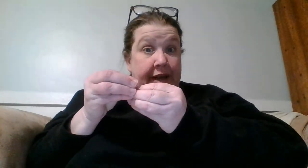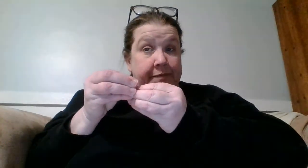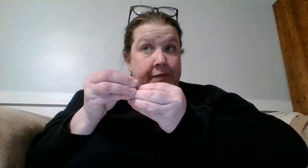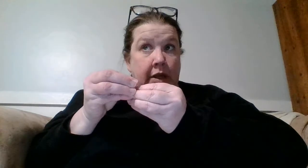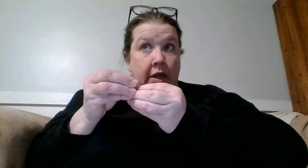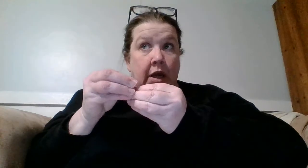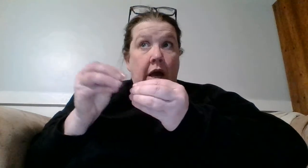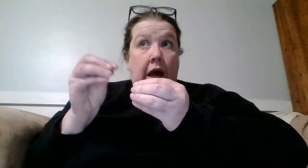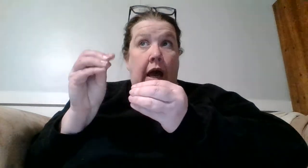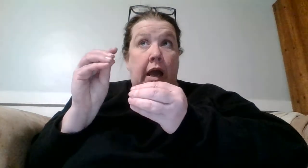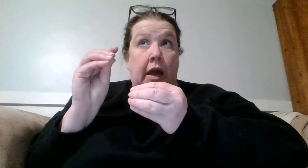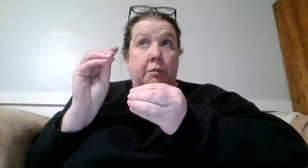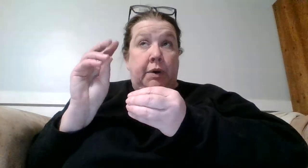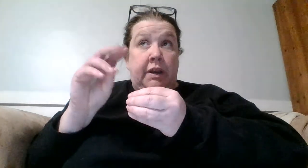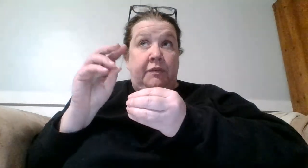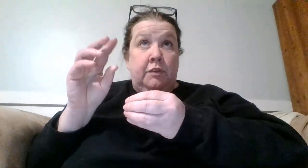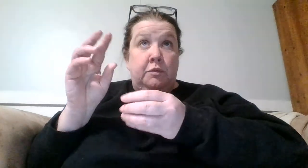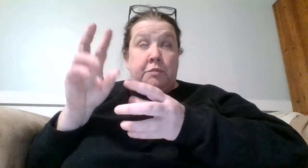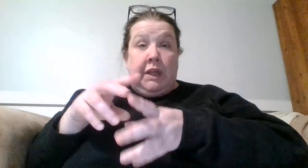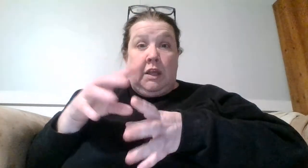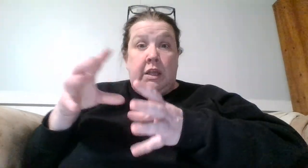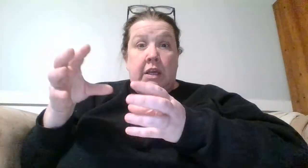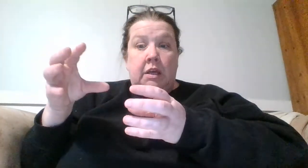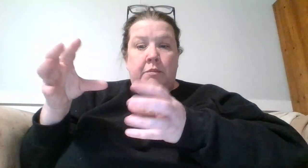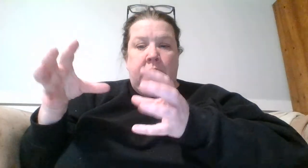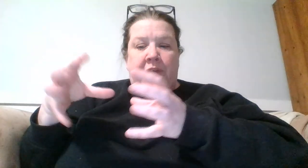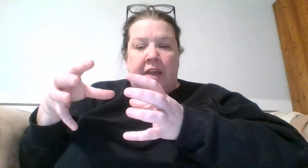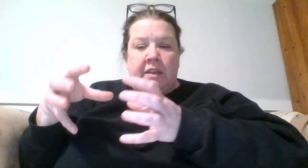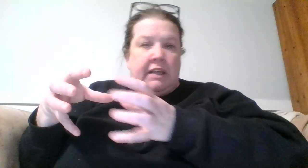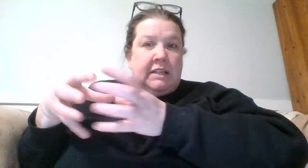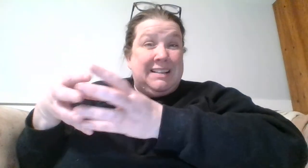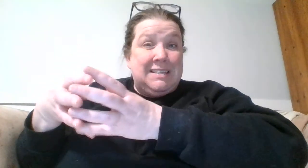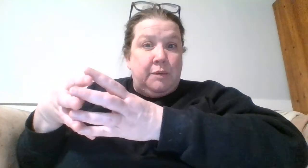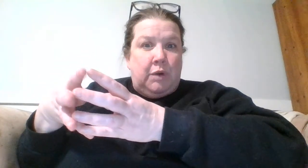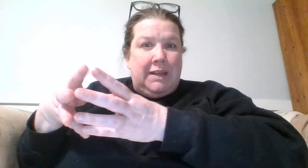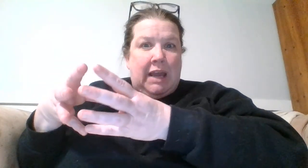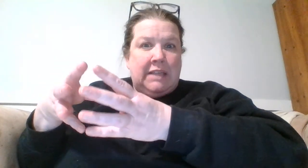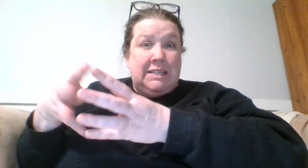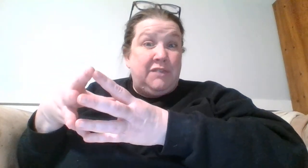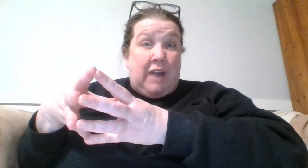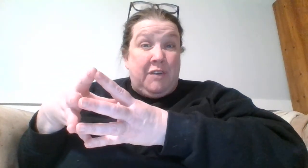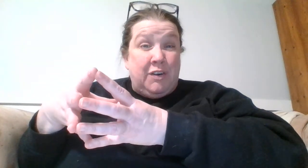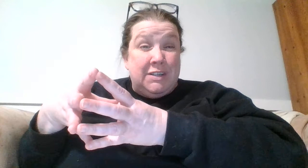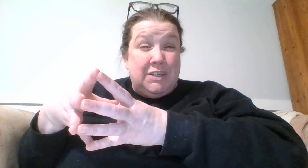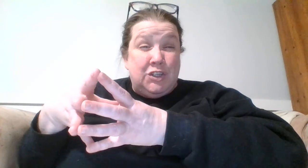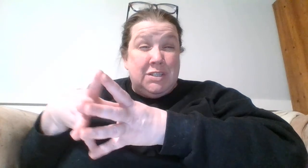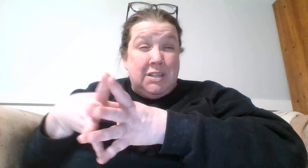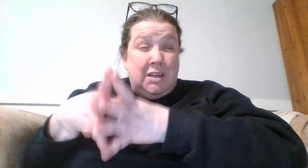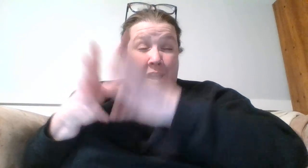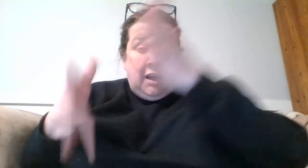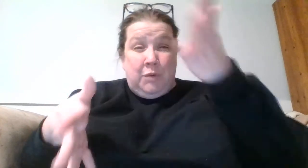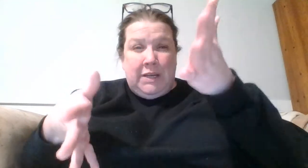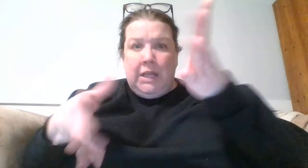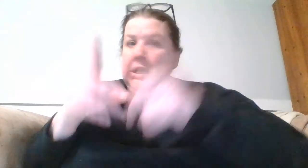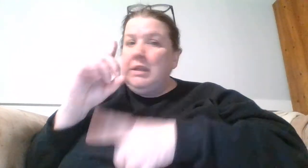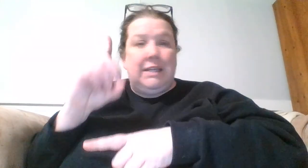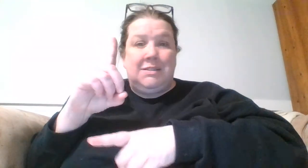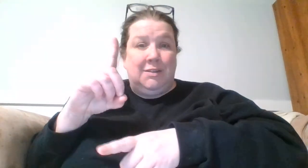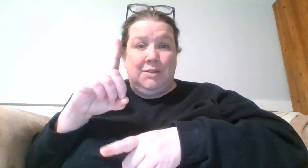day but if like but if I like say one day I stitch 500 stitches on one day that still is